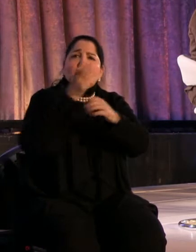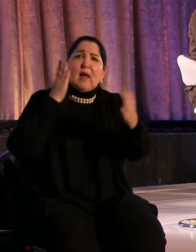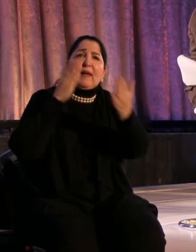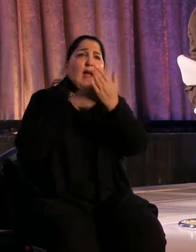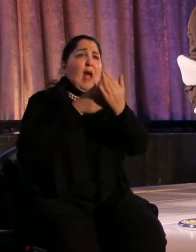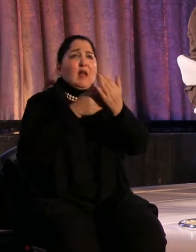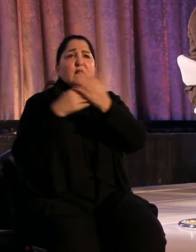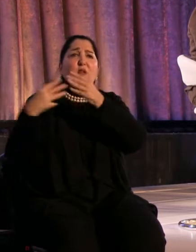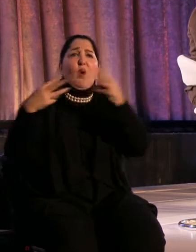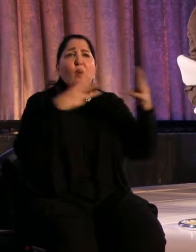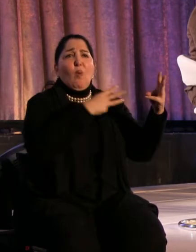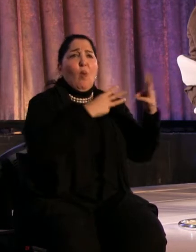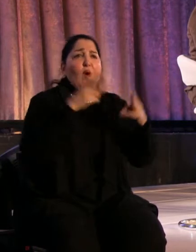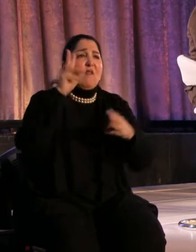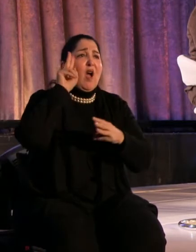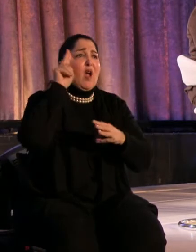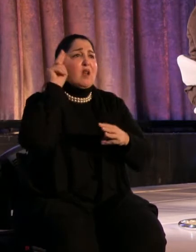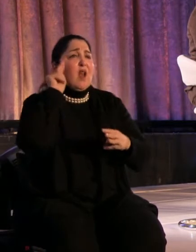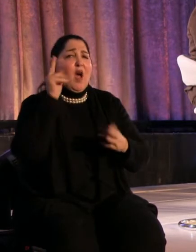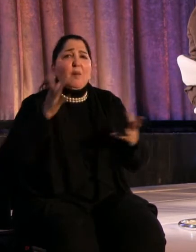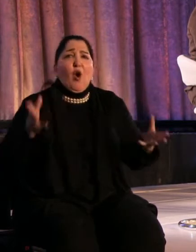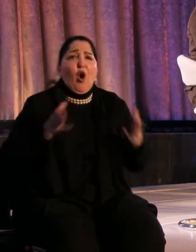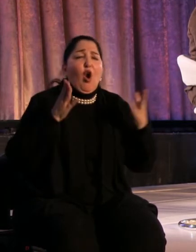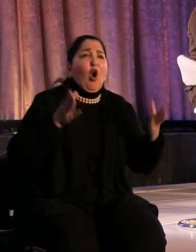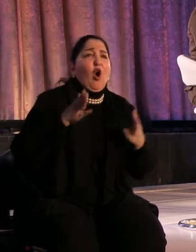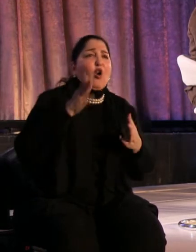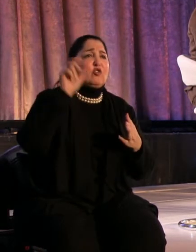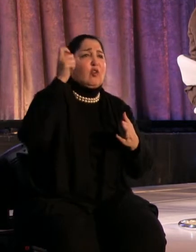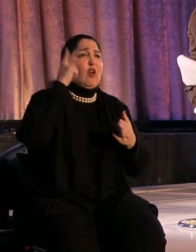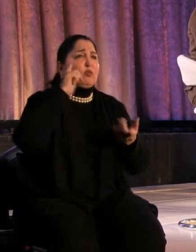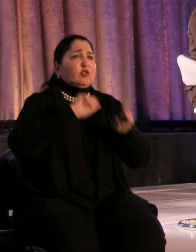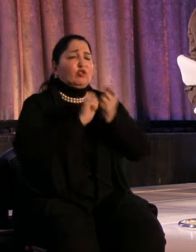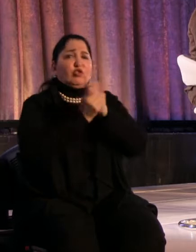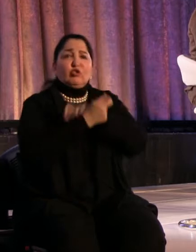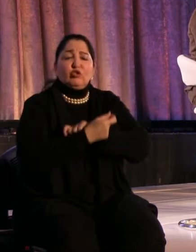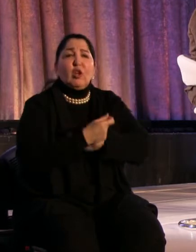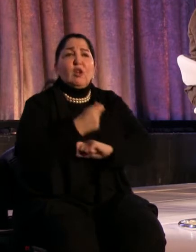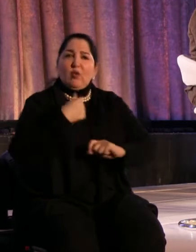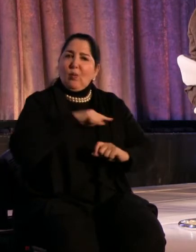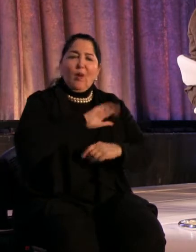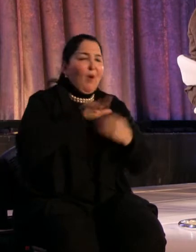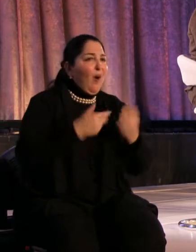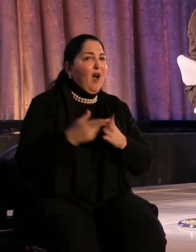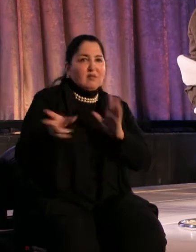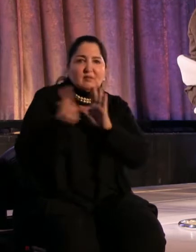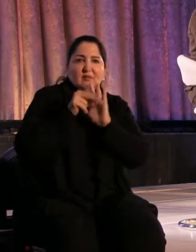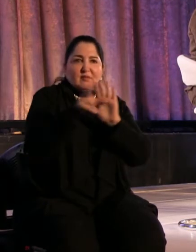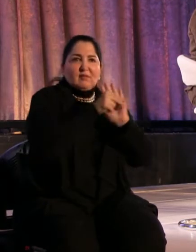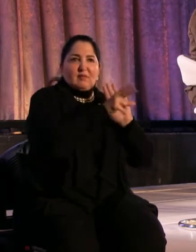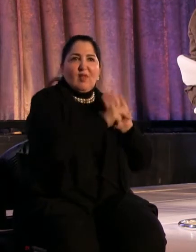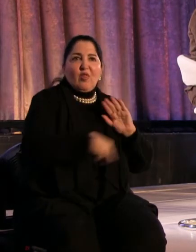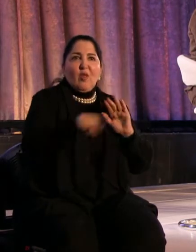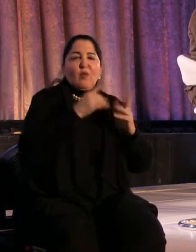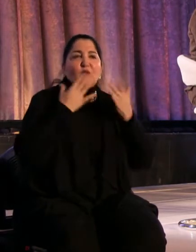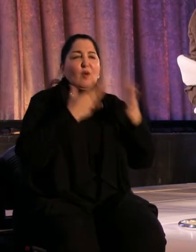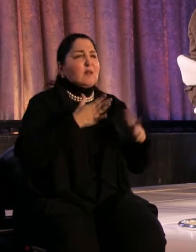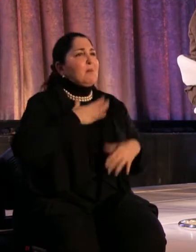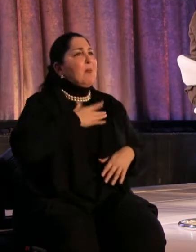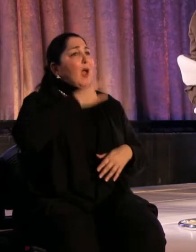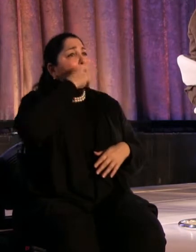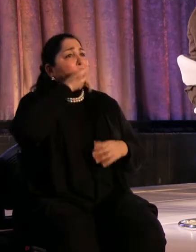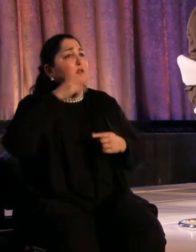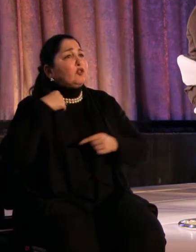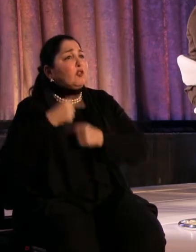urging change in public policy. And my kids' generation and my grandkids' generation don't have songs like that.